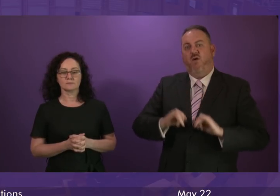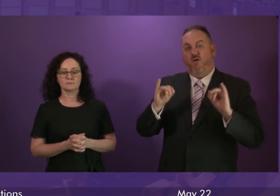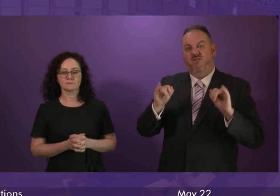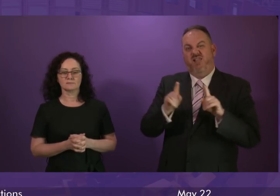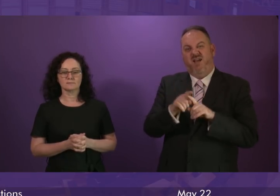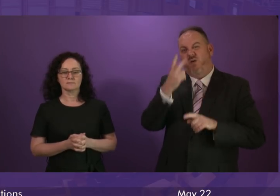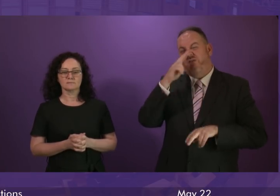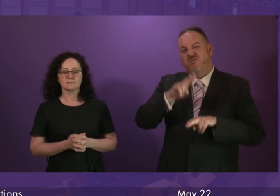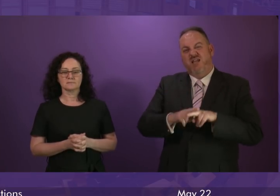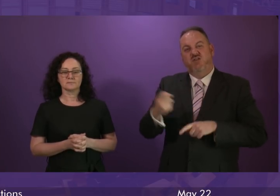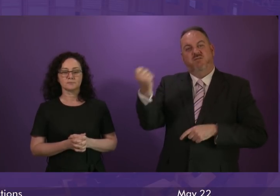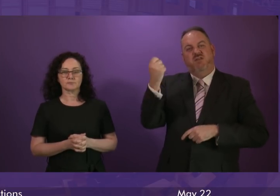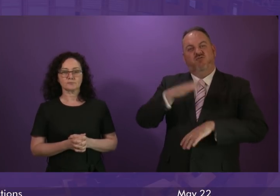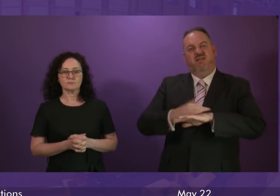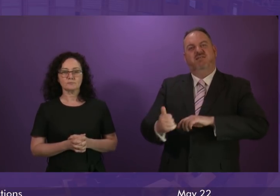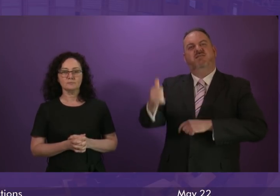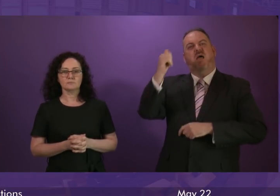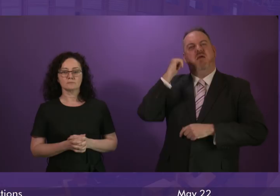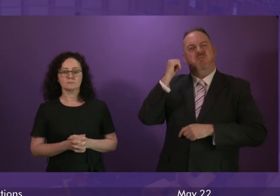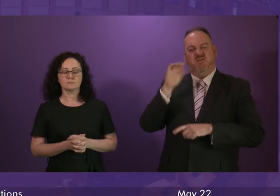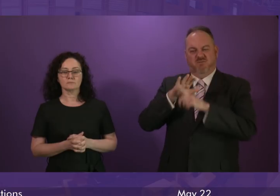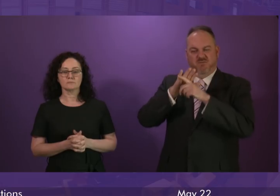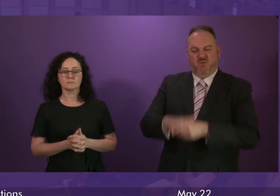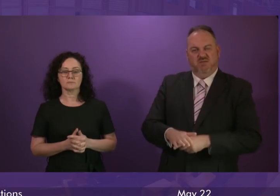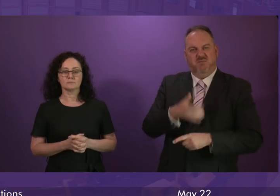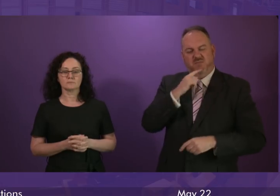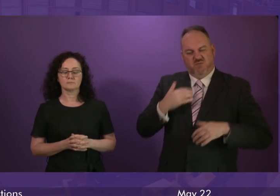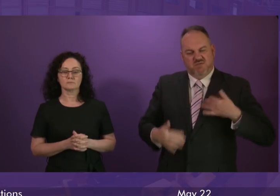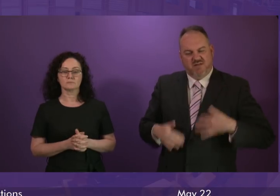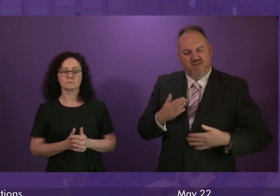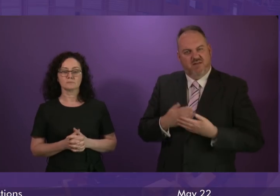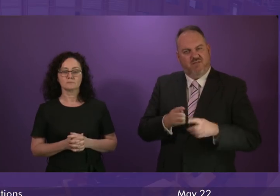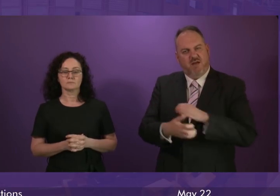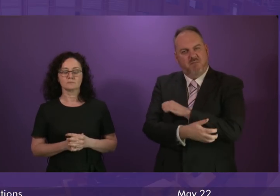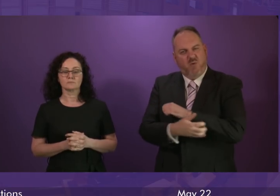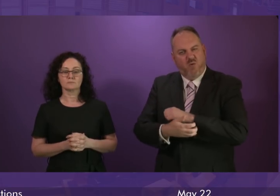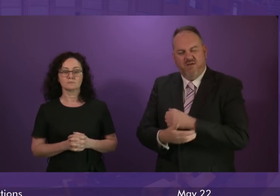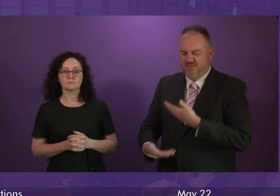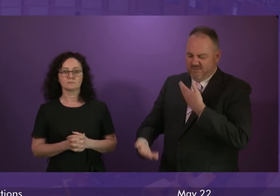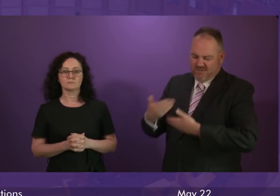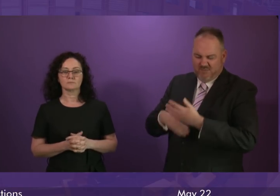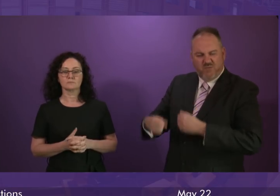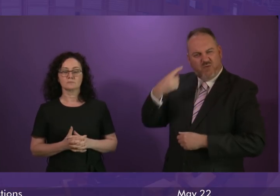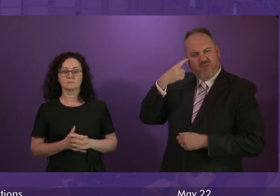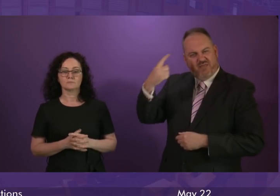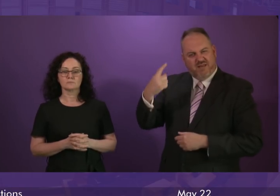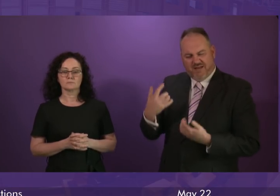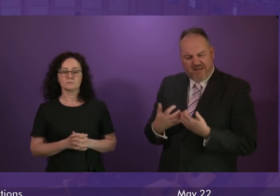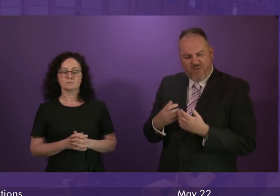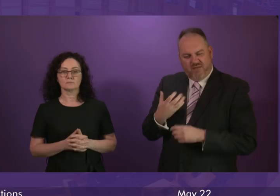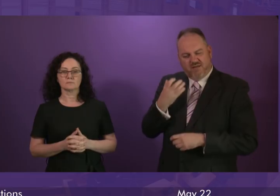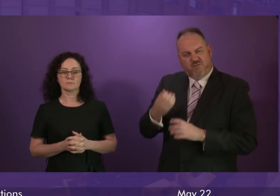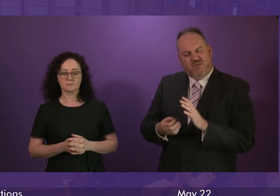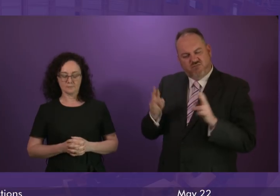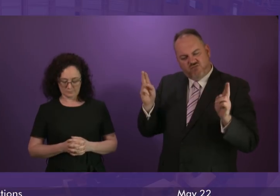made infamous by Charles Dickens. While just published perhaps the First Minister could provide her initial reaction and set out what the government is doing to tackle